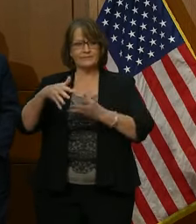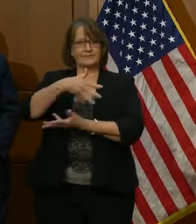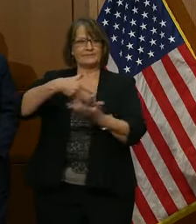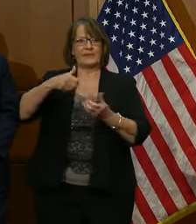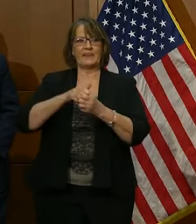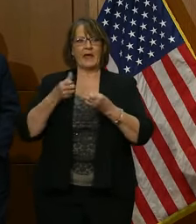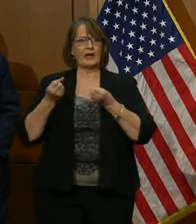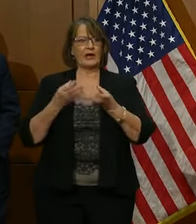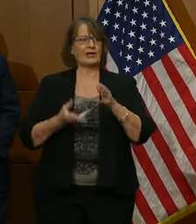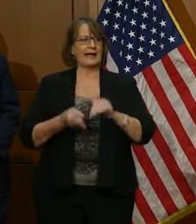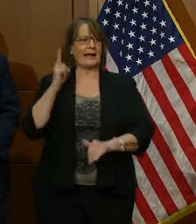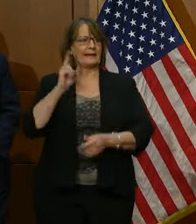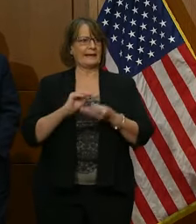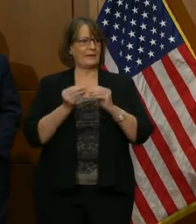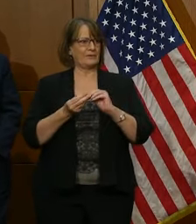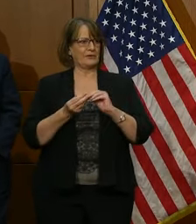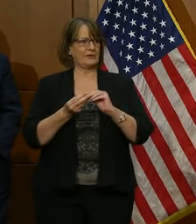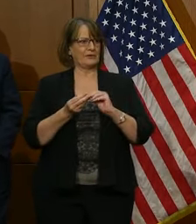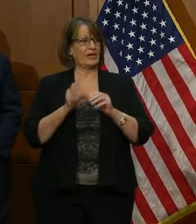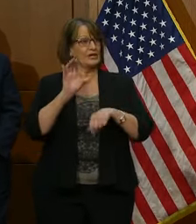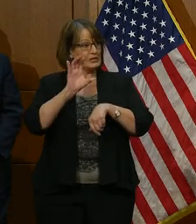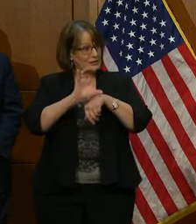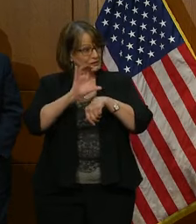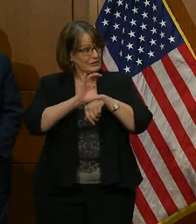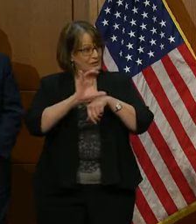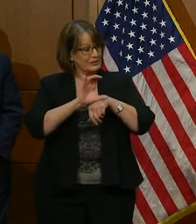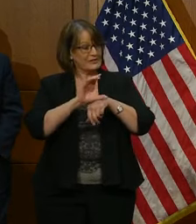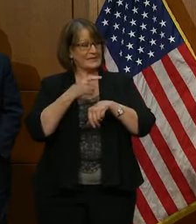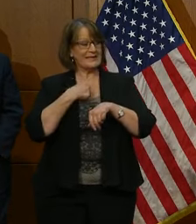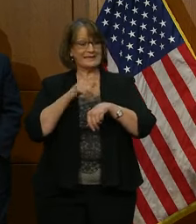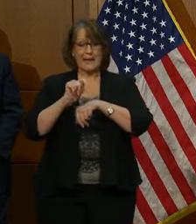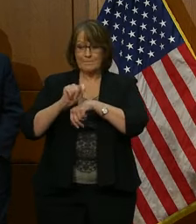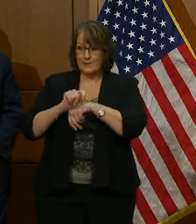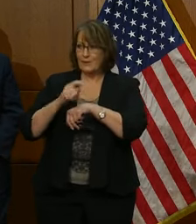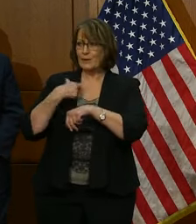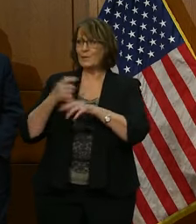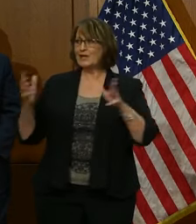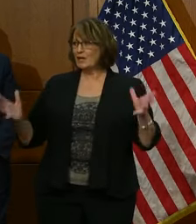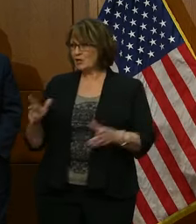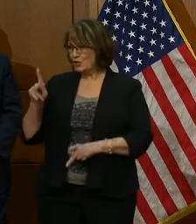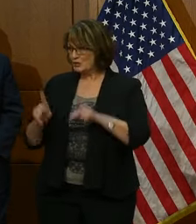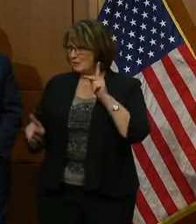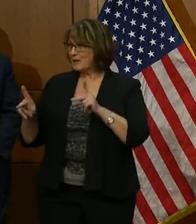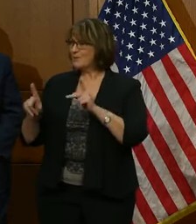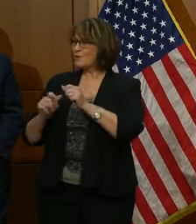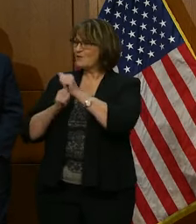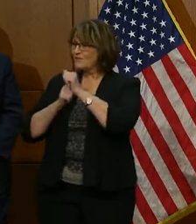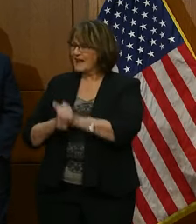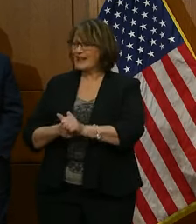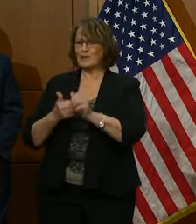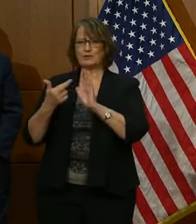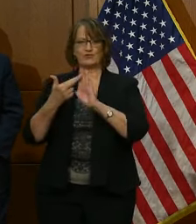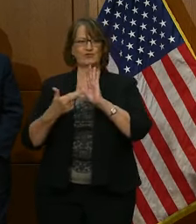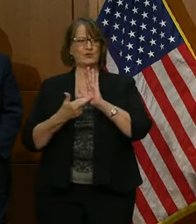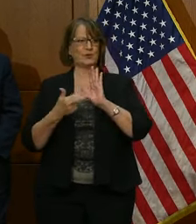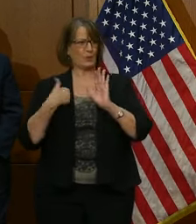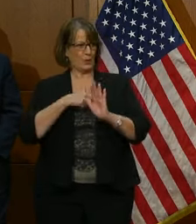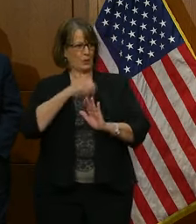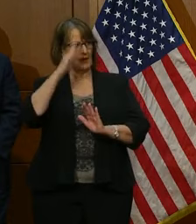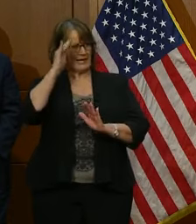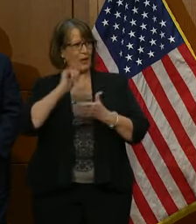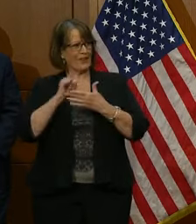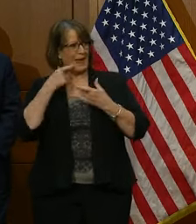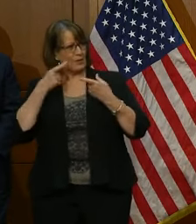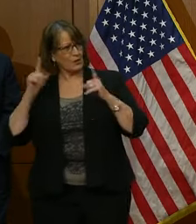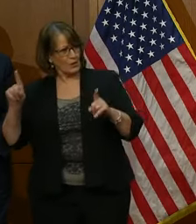the number. Places of worship. We're encouraging all of these individuals to follow those guidelines. We know that those work.